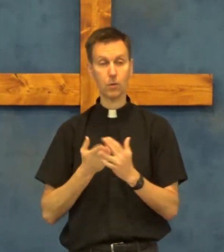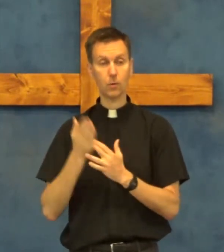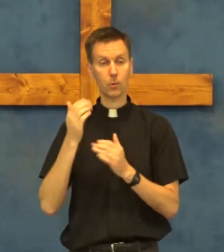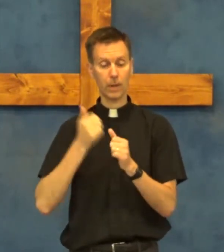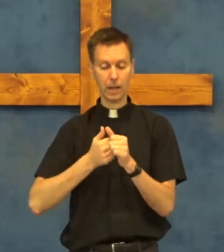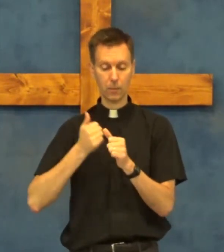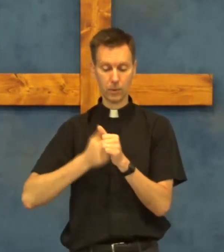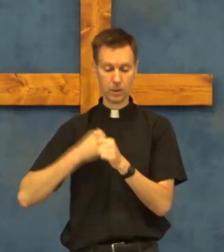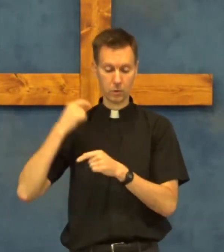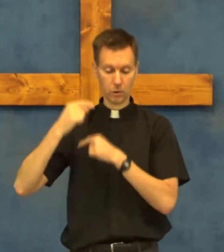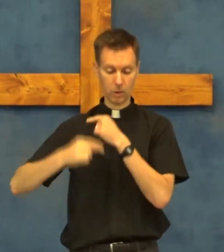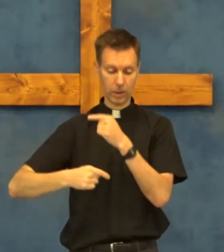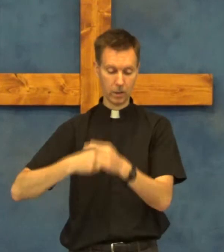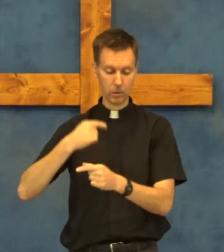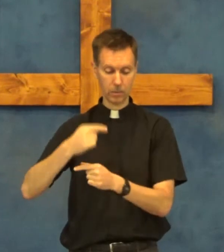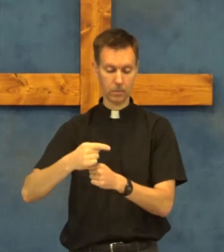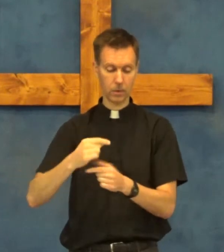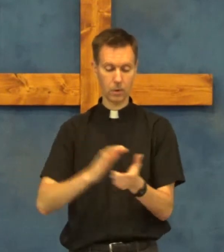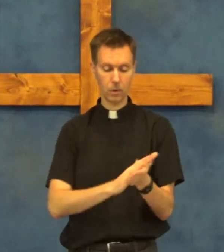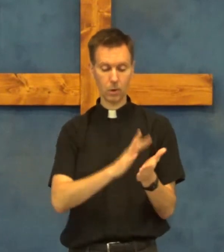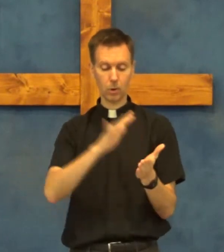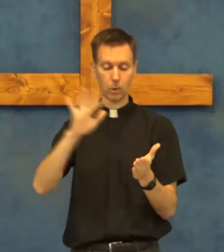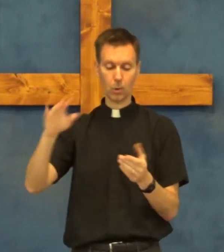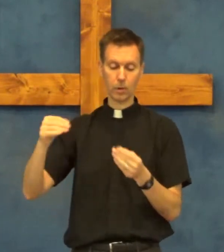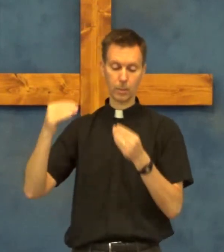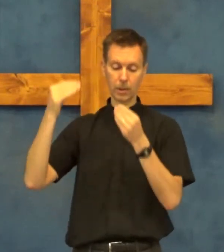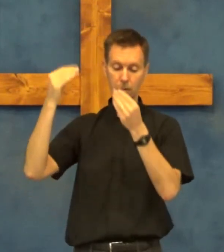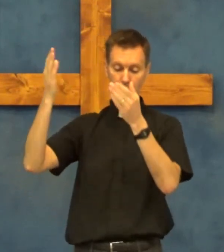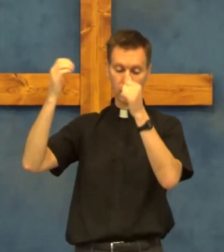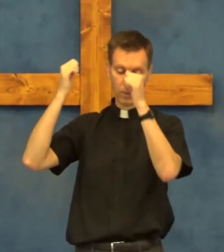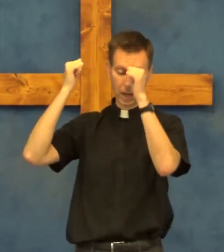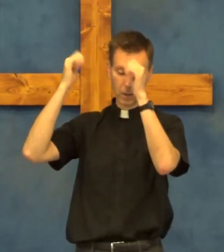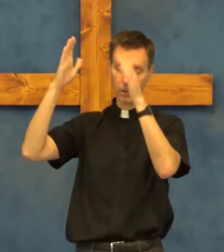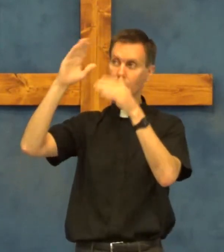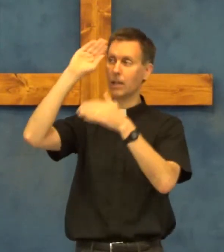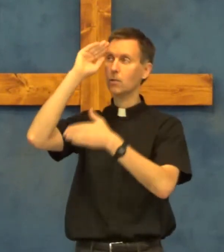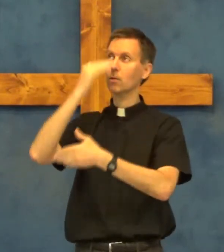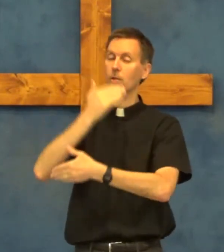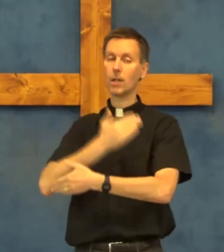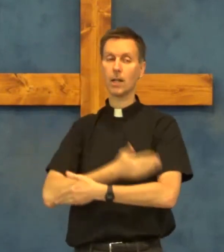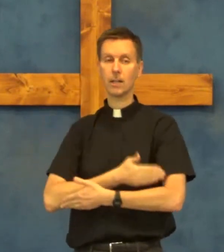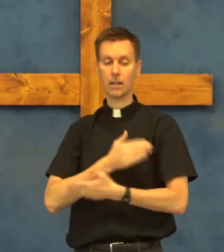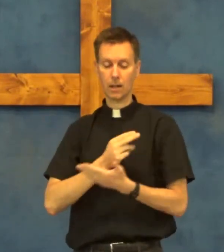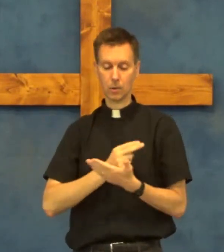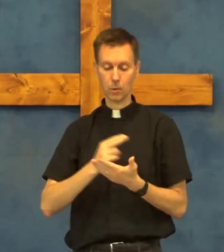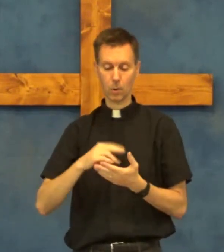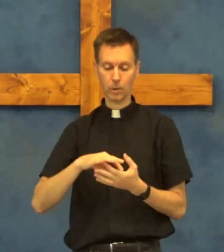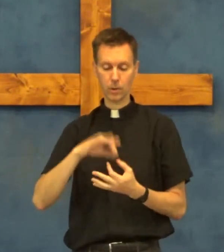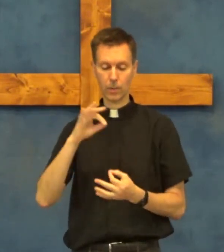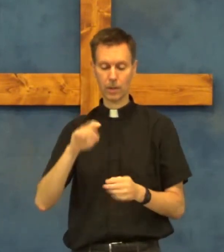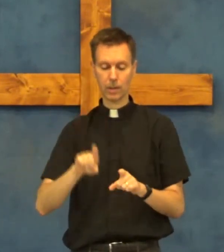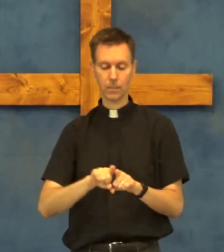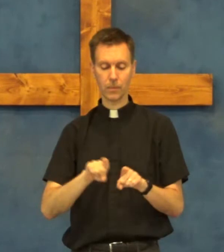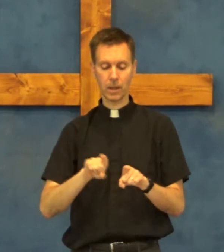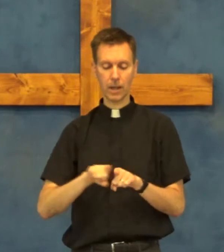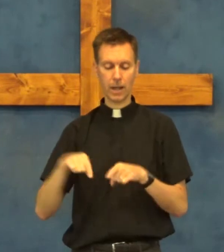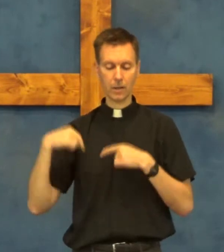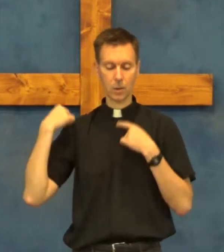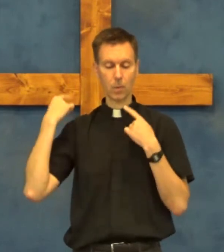through every generation. Glory be to the Father, and to the Son, and to the Holy Spirit. As it